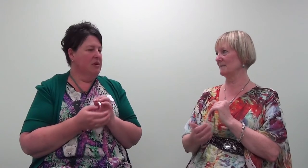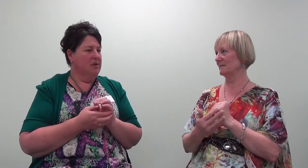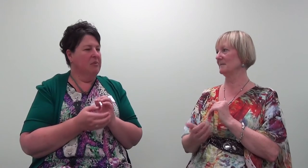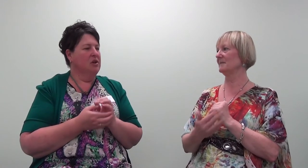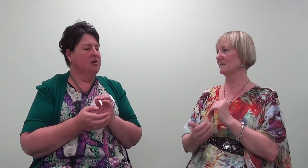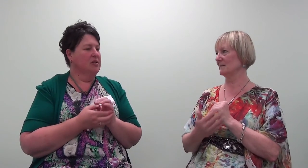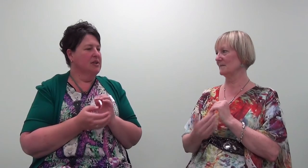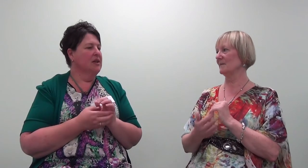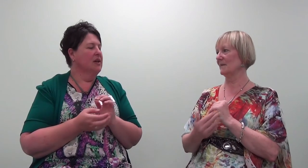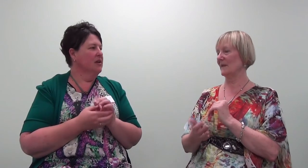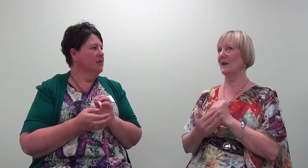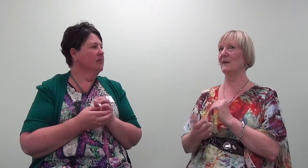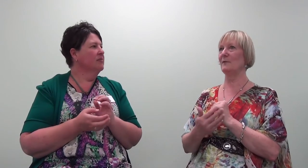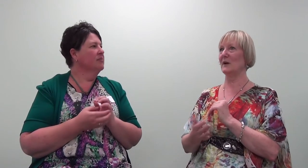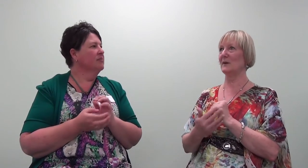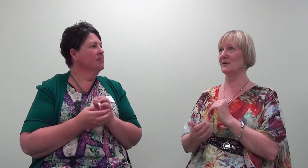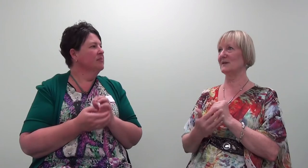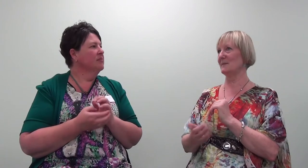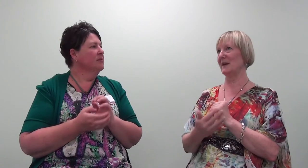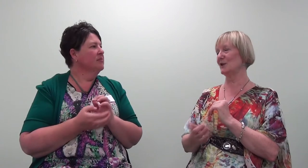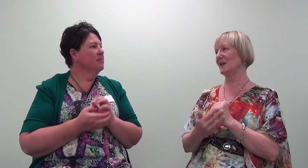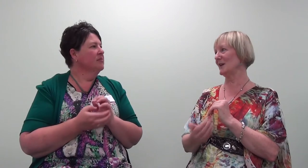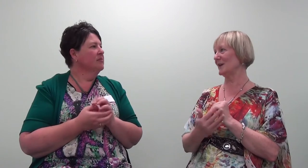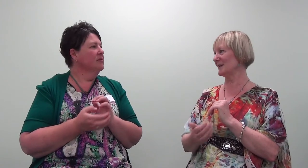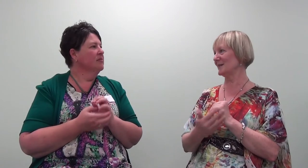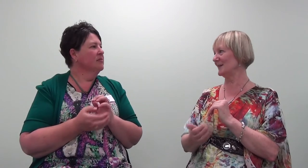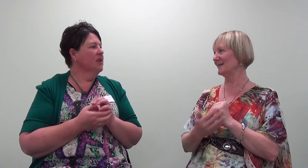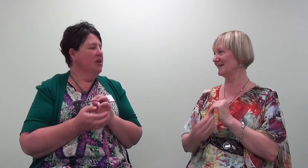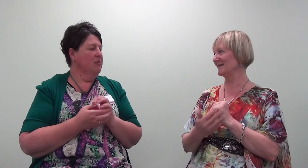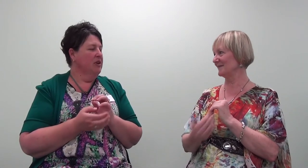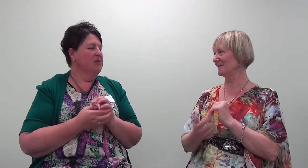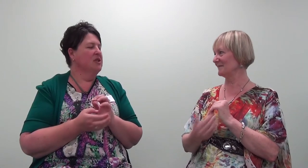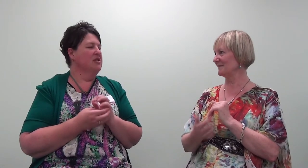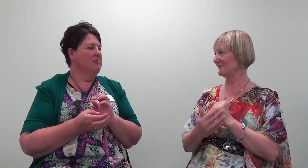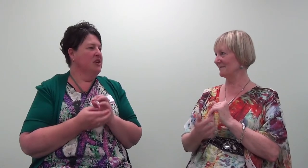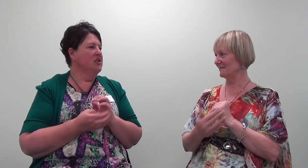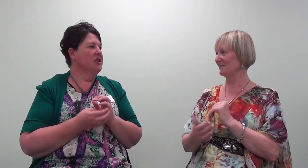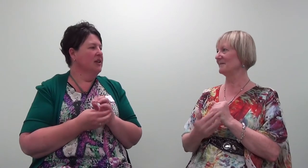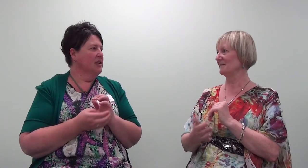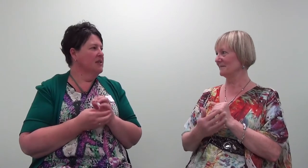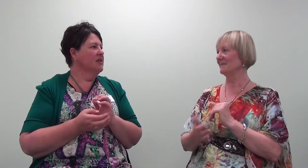trapped in my shoulders and neck. Even when I'm just imagining and guessing. Even when I'm just imagining and guessing.